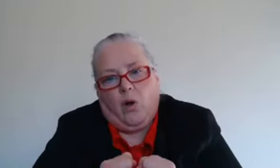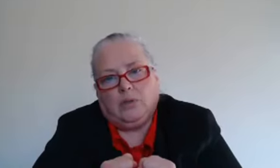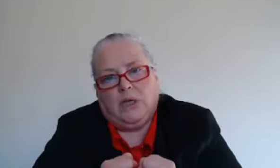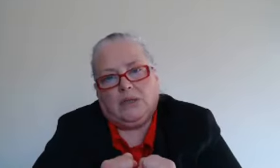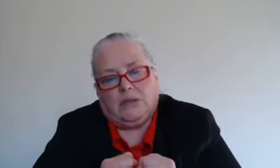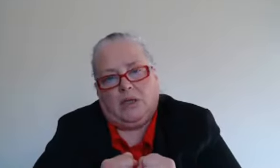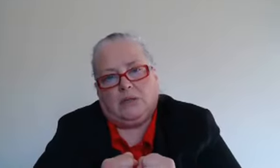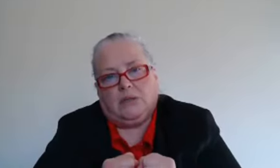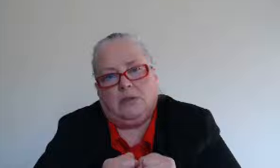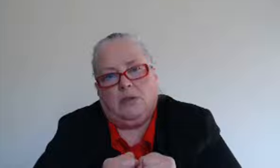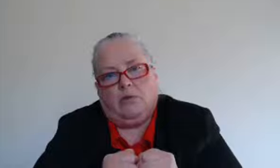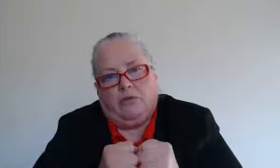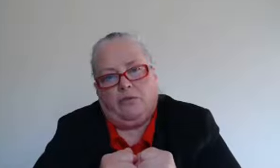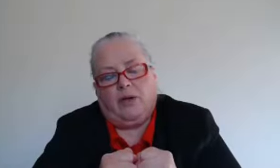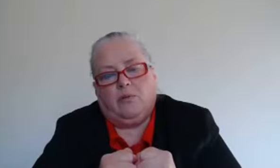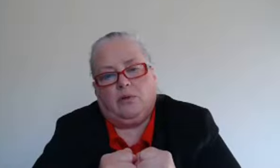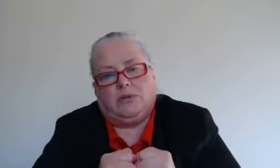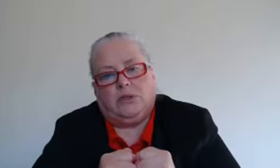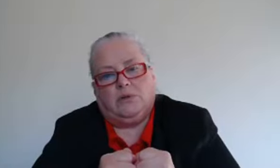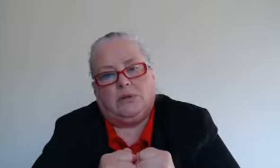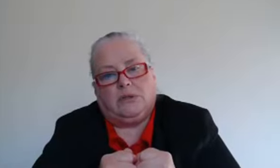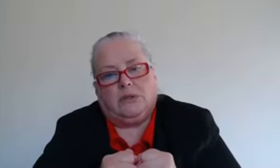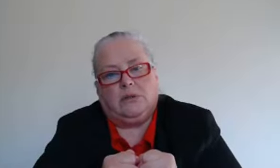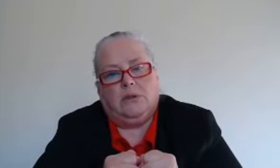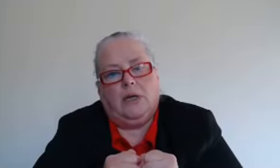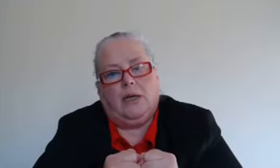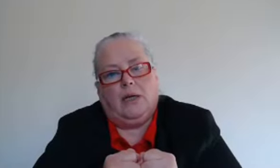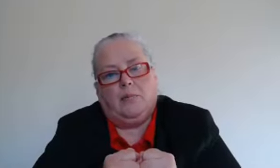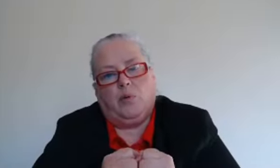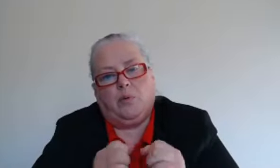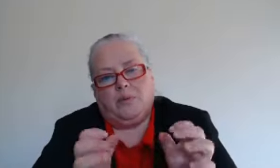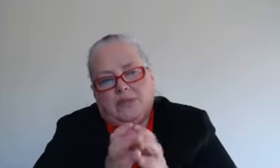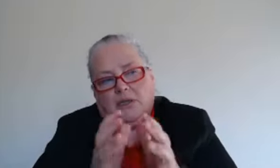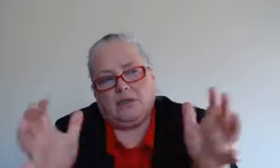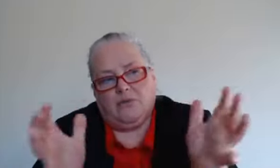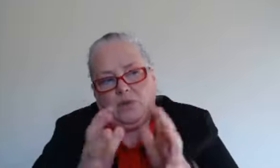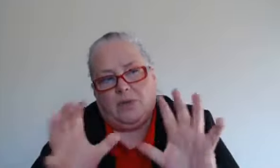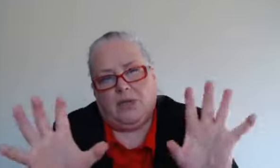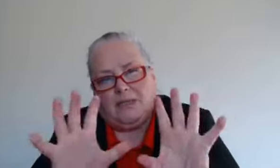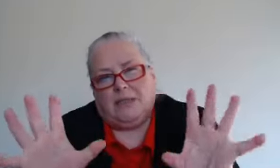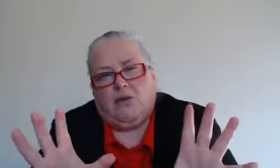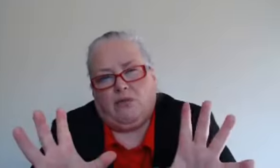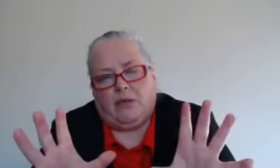hold on to that we're afraid we're going to lose it and but when we start to view things differently